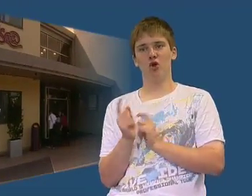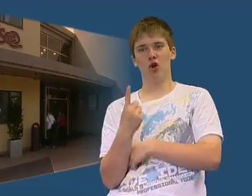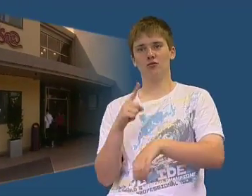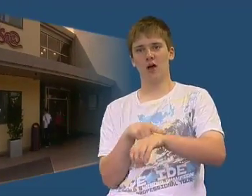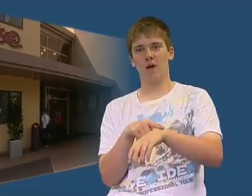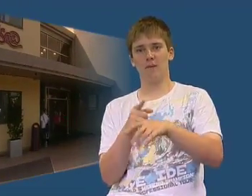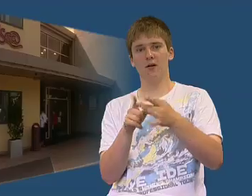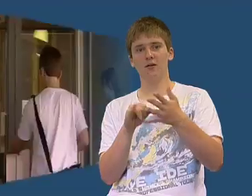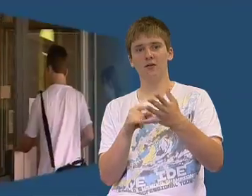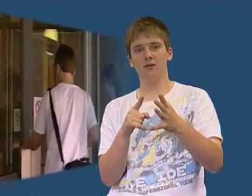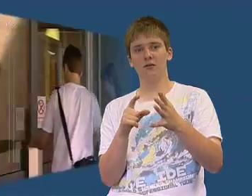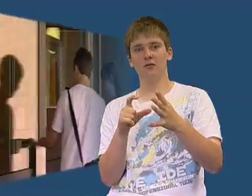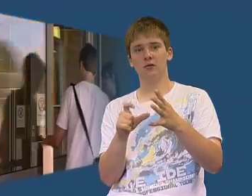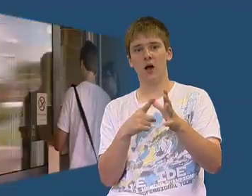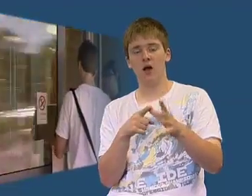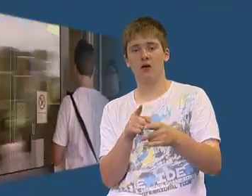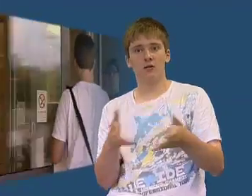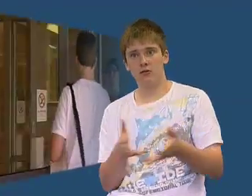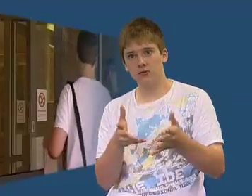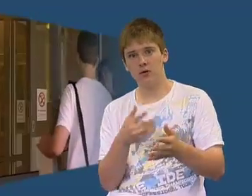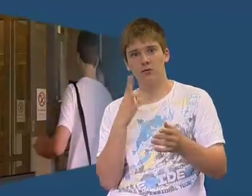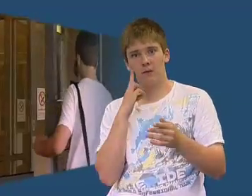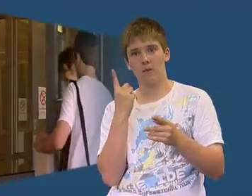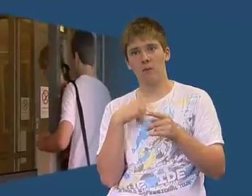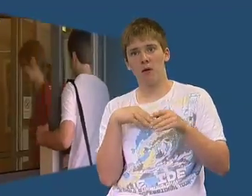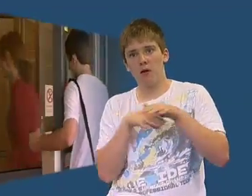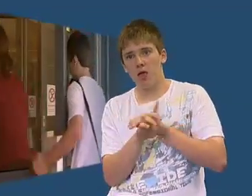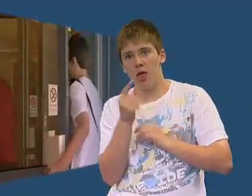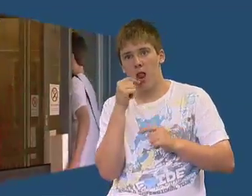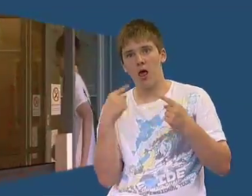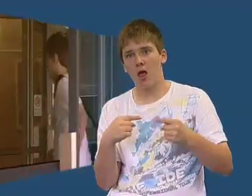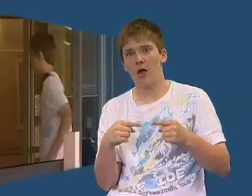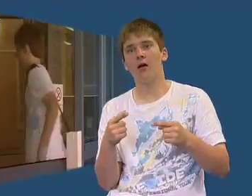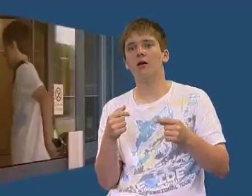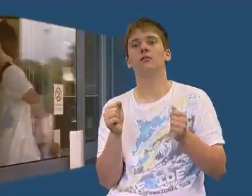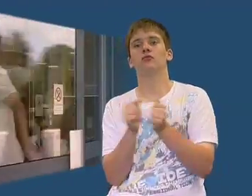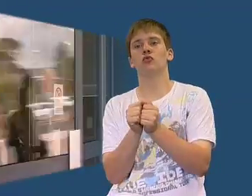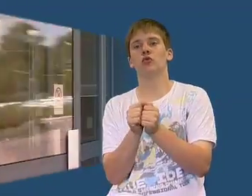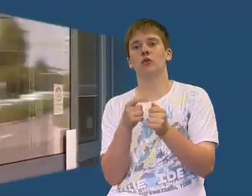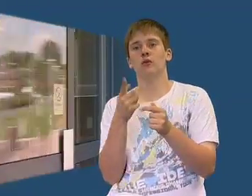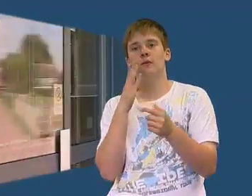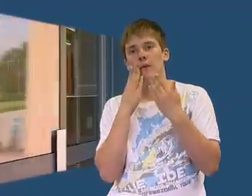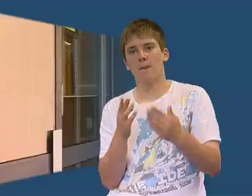time that I'd been to ISCA. So I was encouraged to go in and I didn't know what it would be like but I agreed to go.